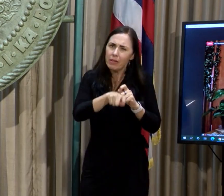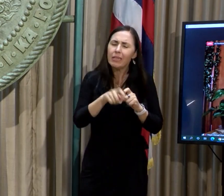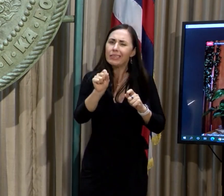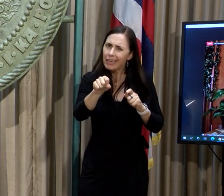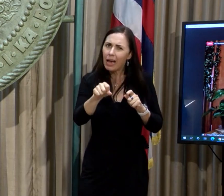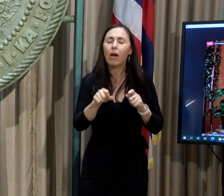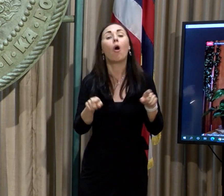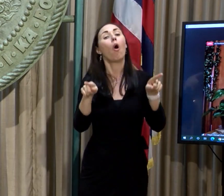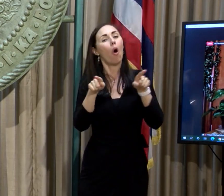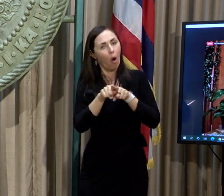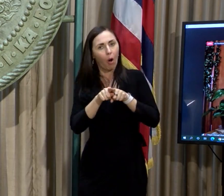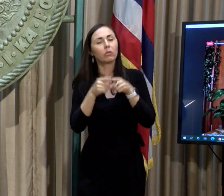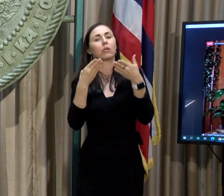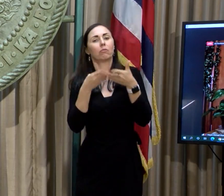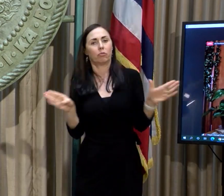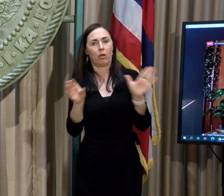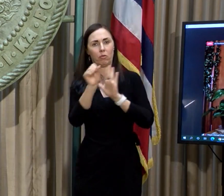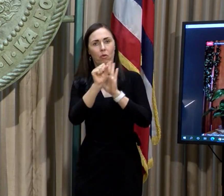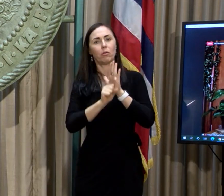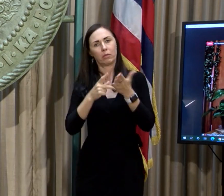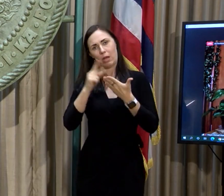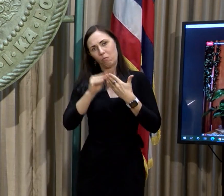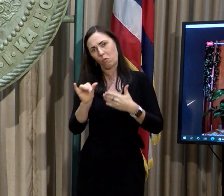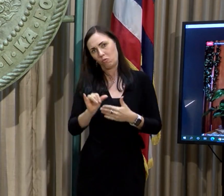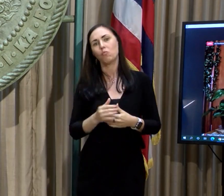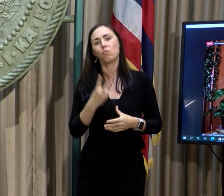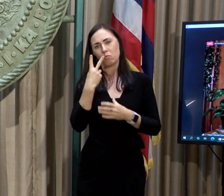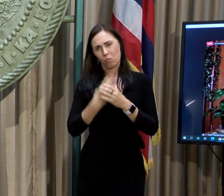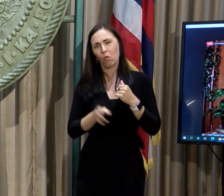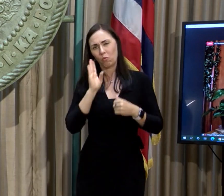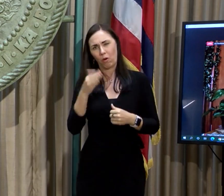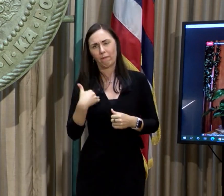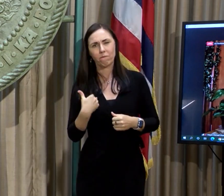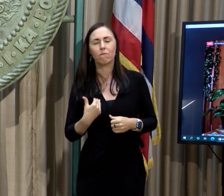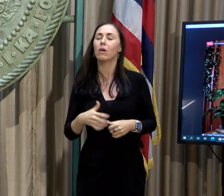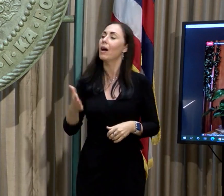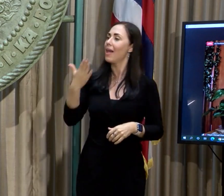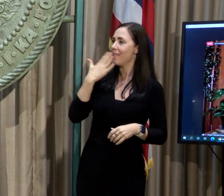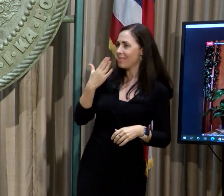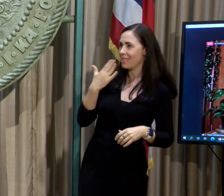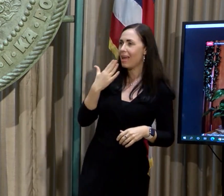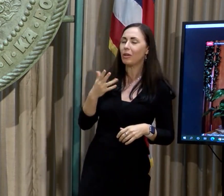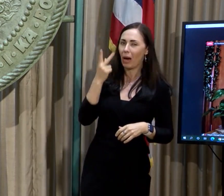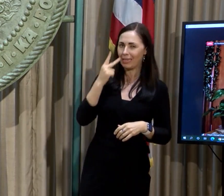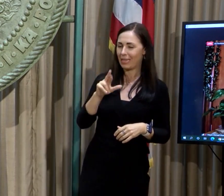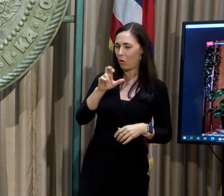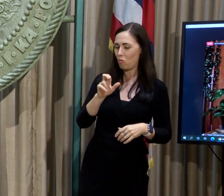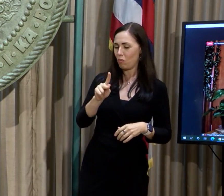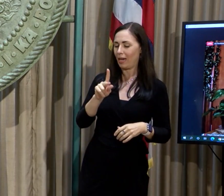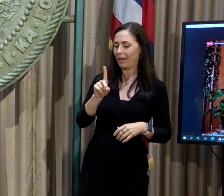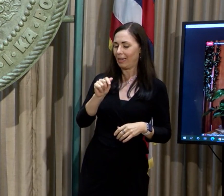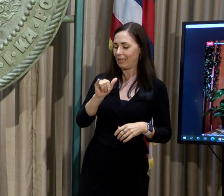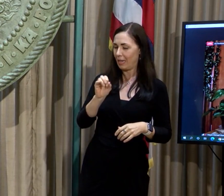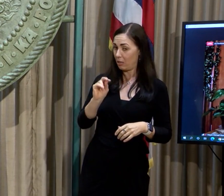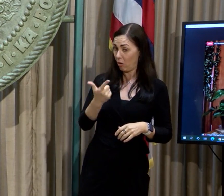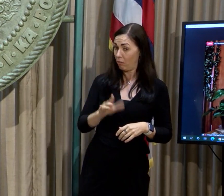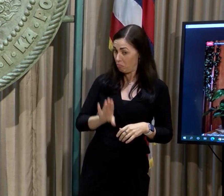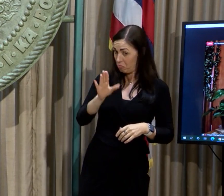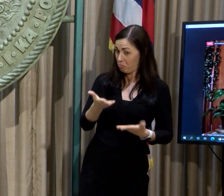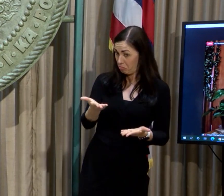addition, we will have an overall statewide program. Thank you. And now I do see Rick Dasog's hand. Rick, go ahead, please.